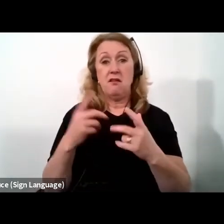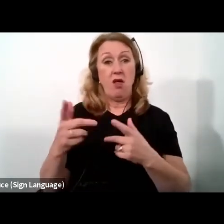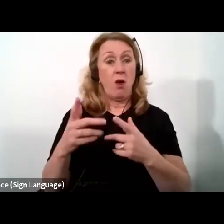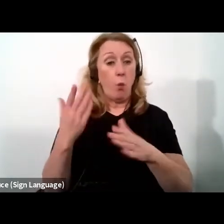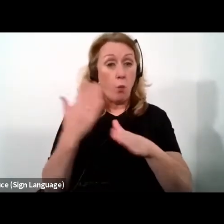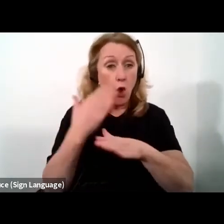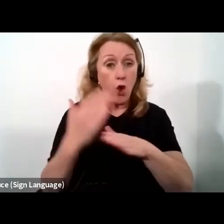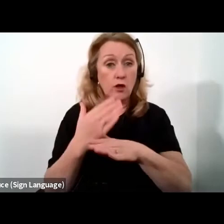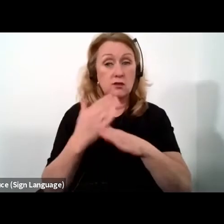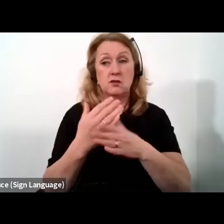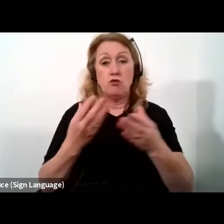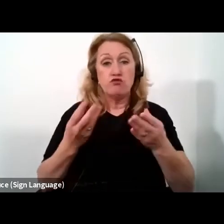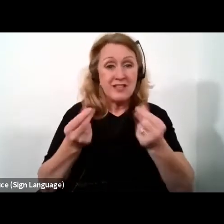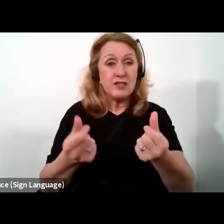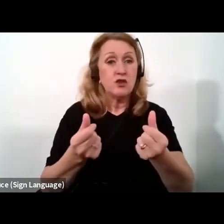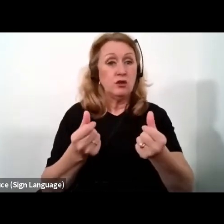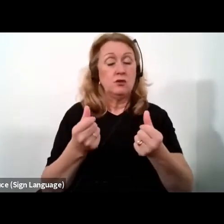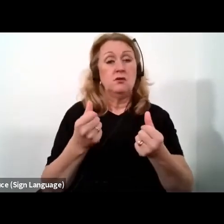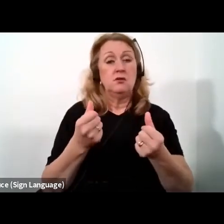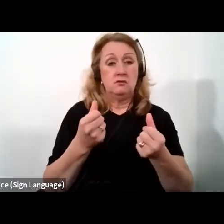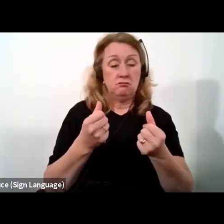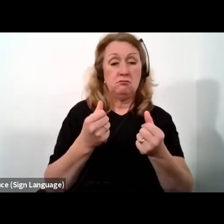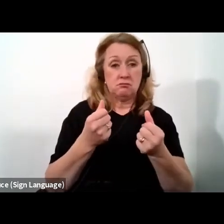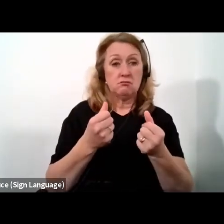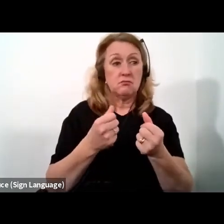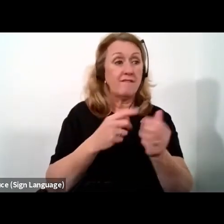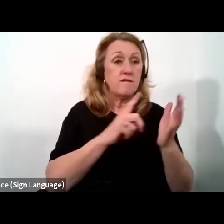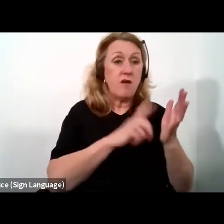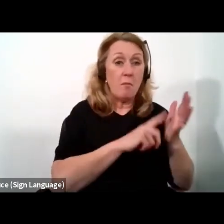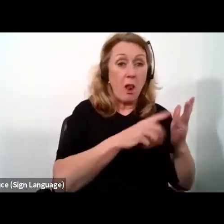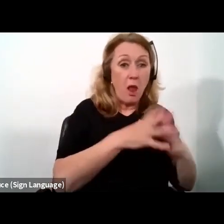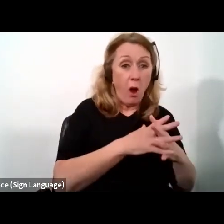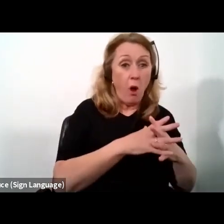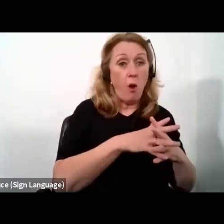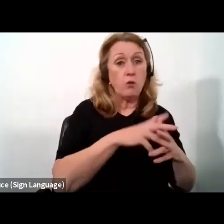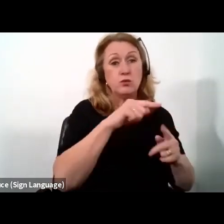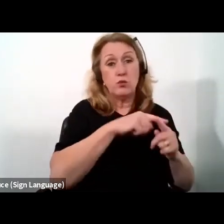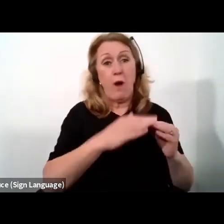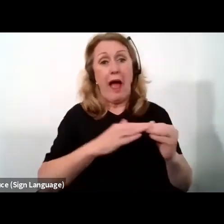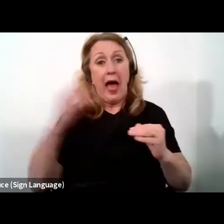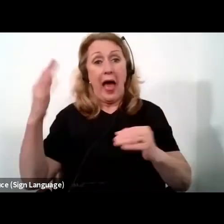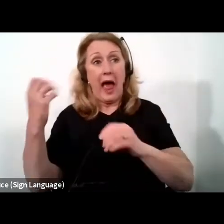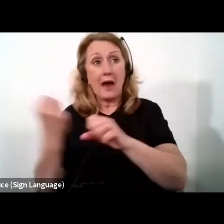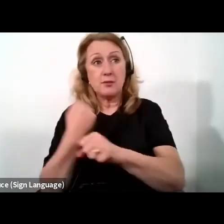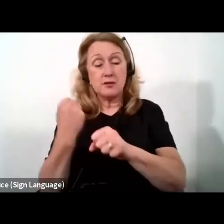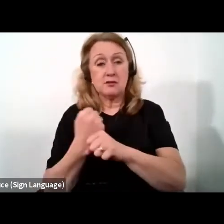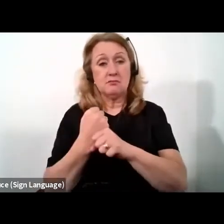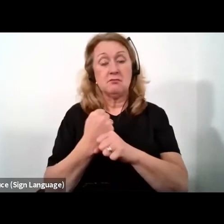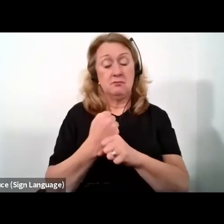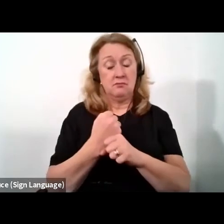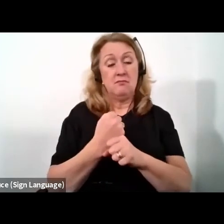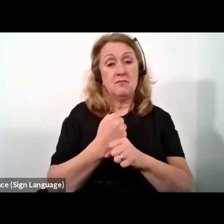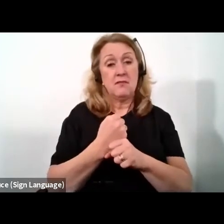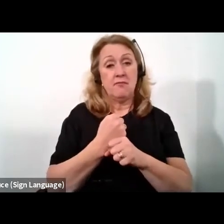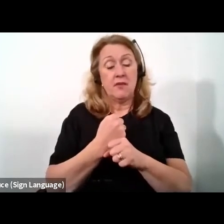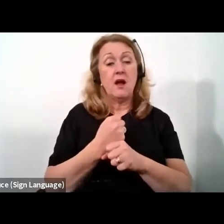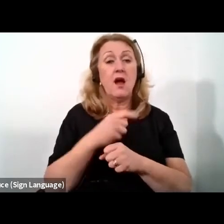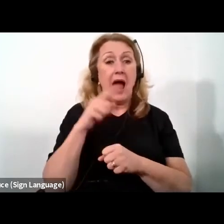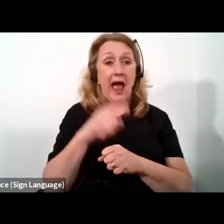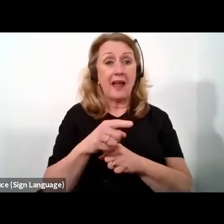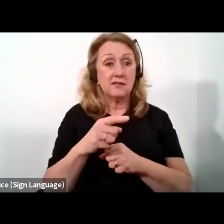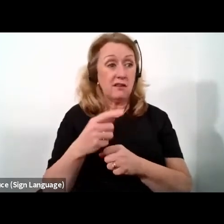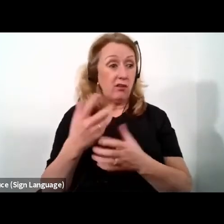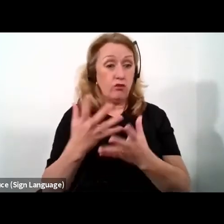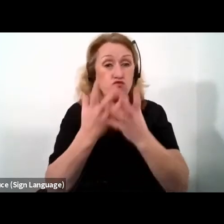and resources from low to higher productivity sectors, and at the sectoral level, the growth of